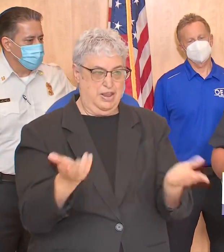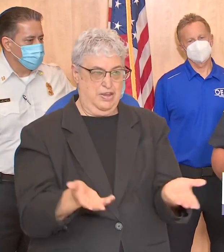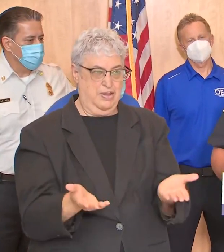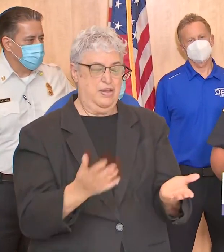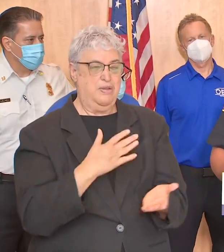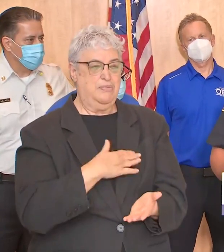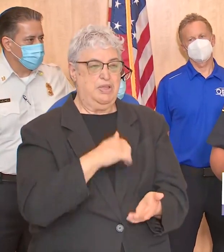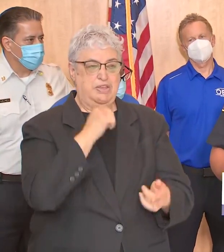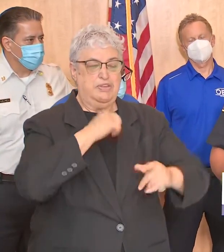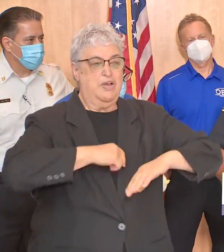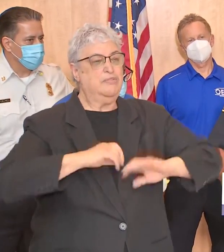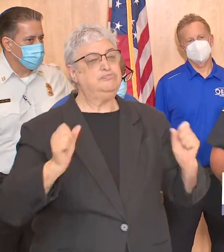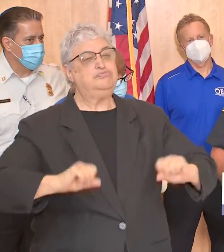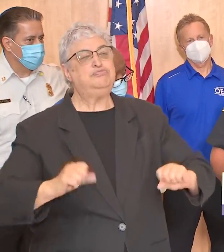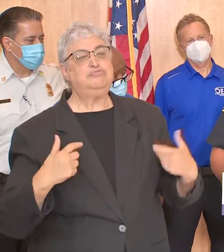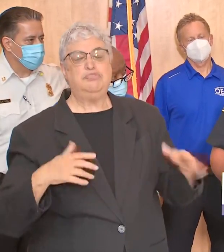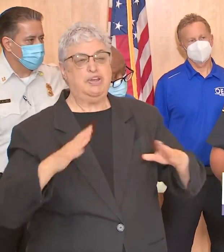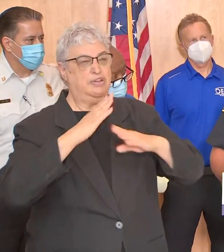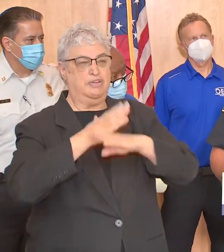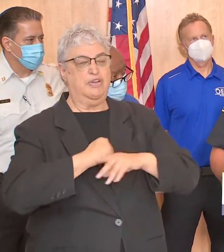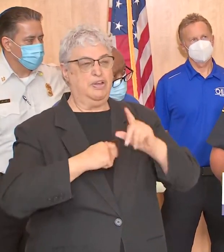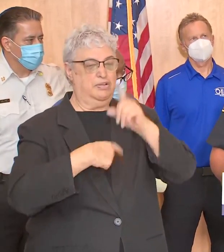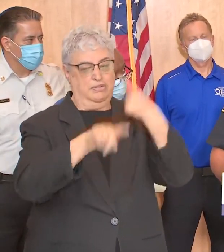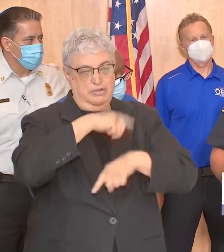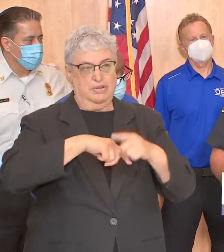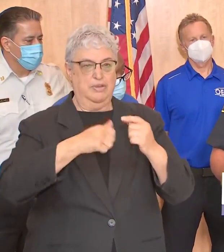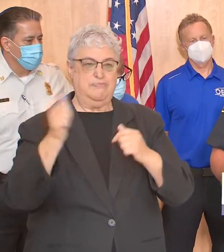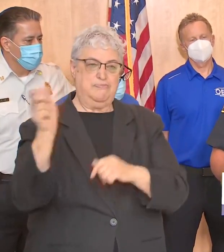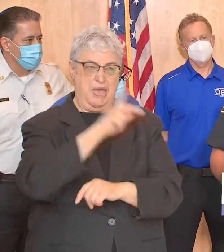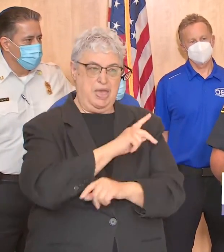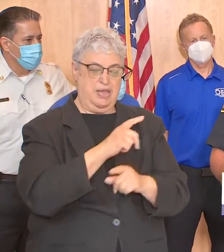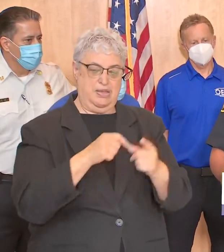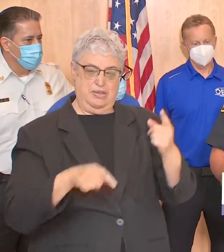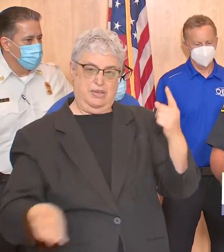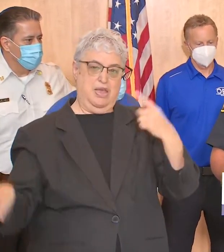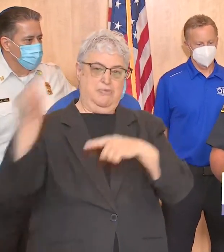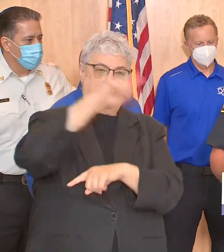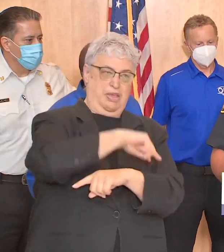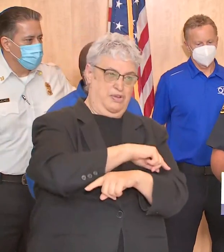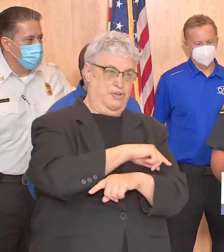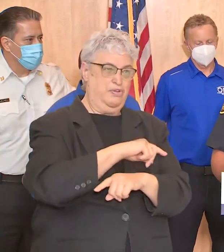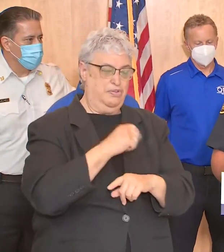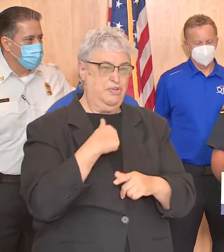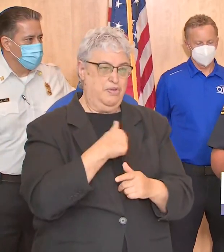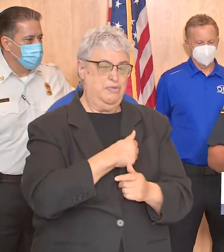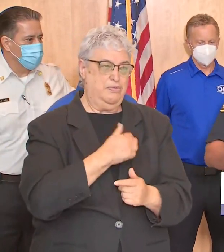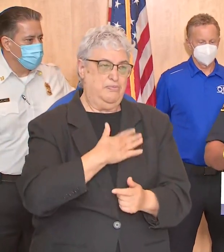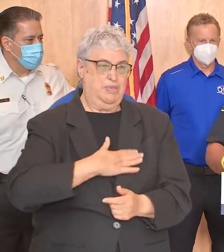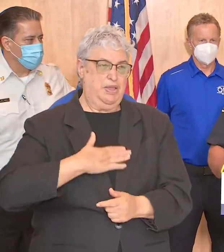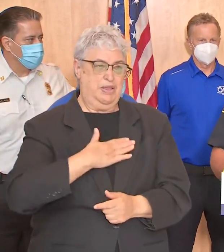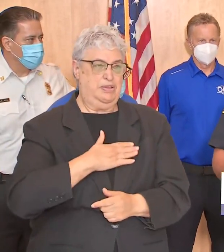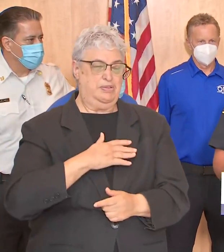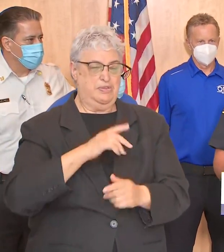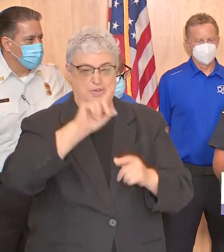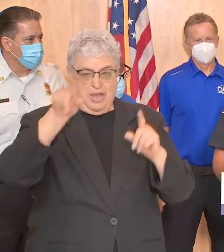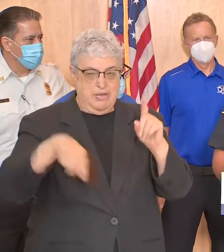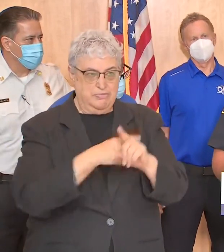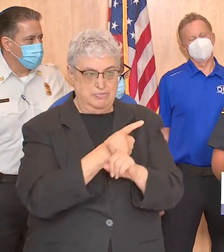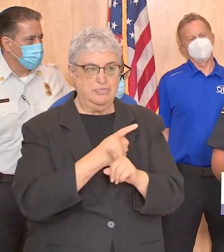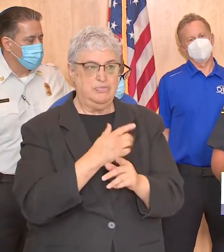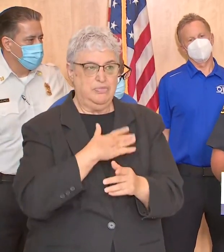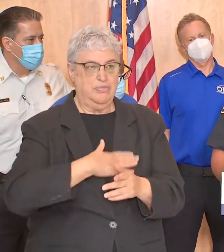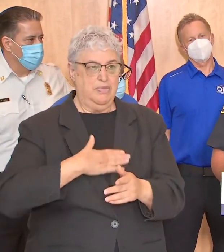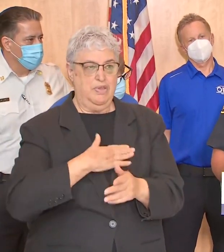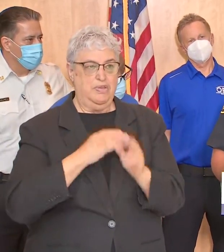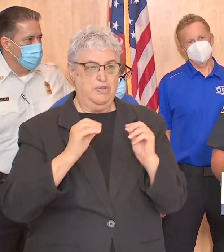don't put your guard down because this thing could turn at the last second and impact us this significantly so we're ready mayor and there are no calls pending uh in